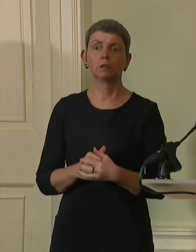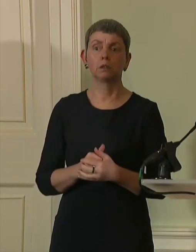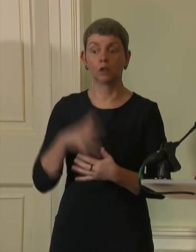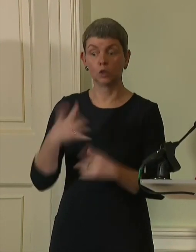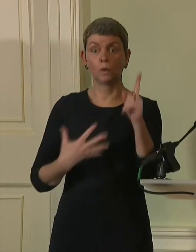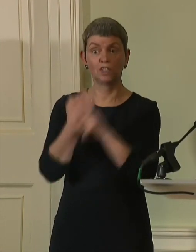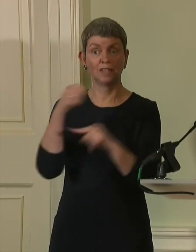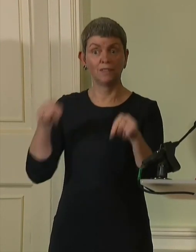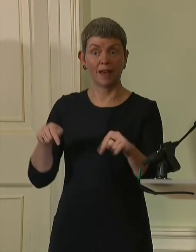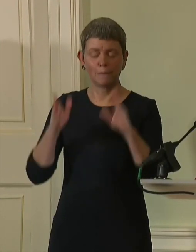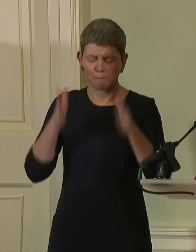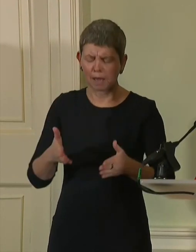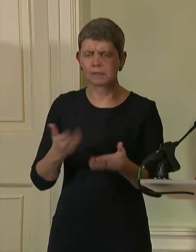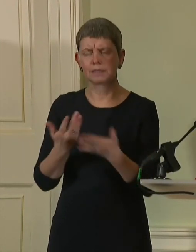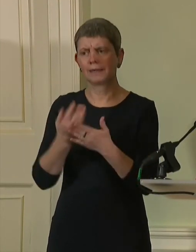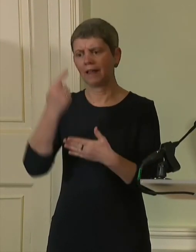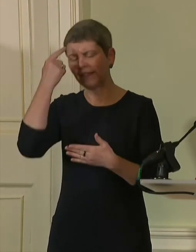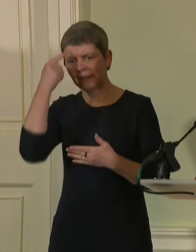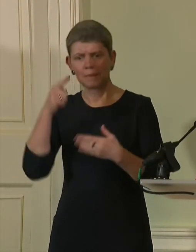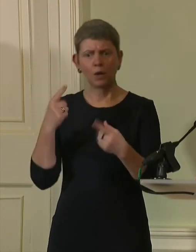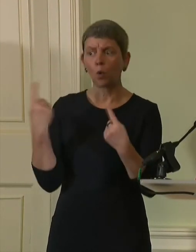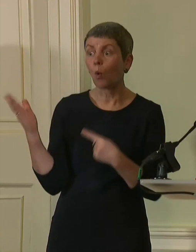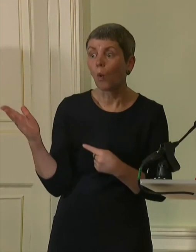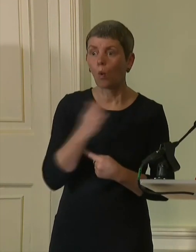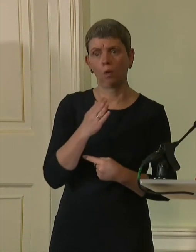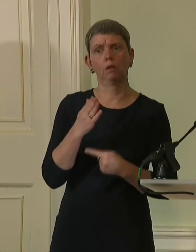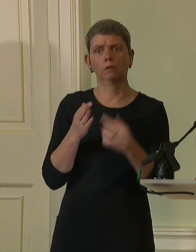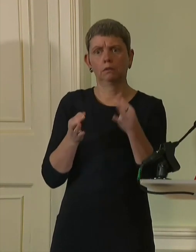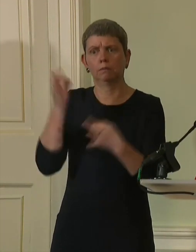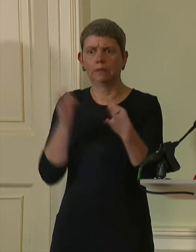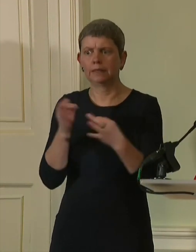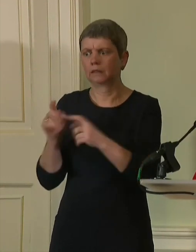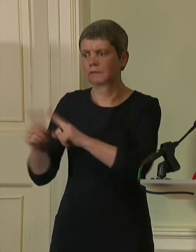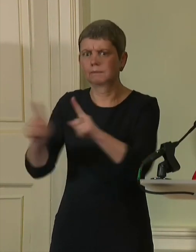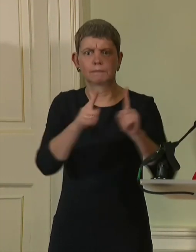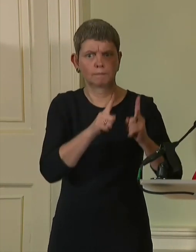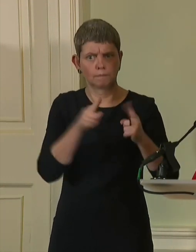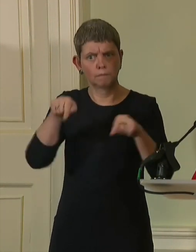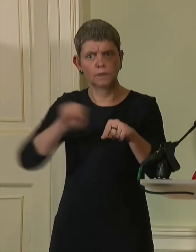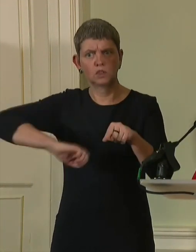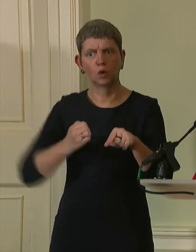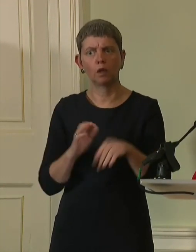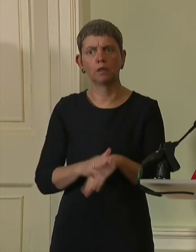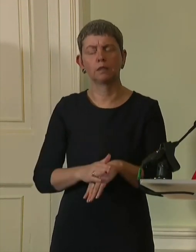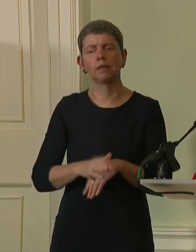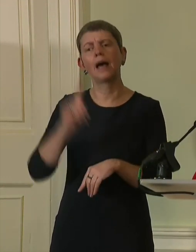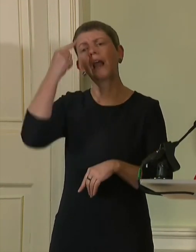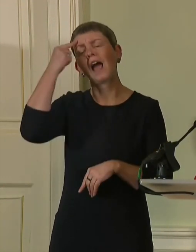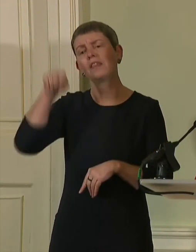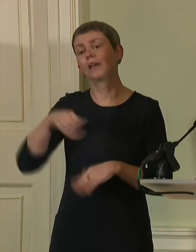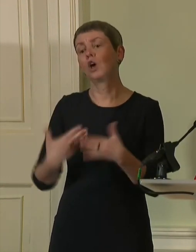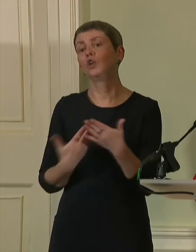that we must reach across the divide in Scottish politics. And my judgment now is that a new leader